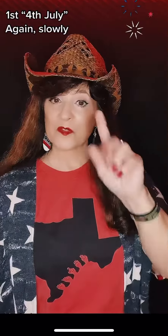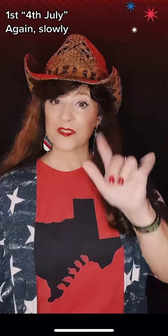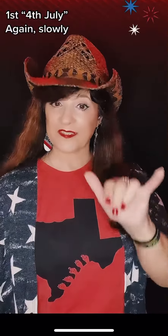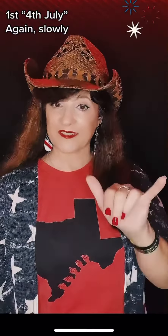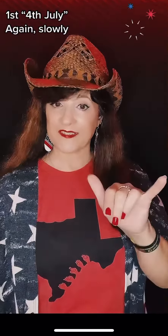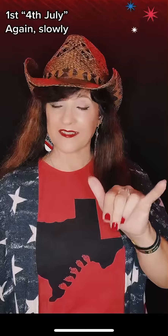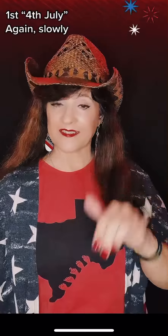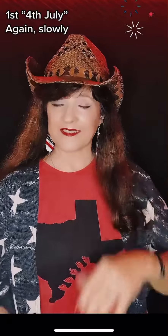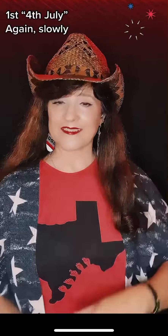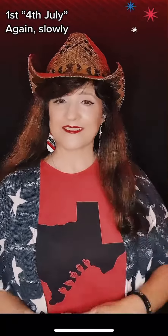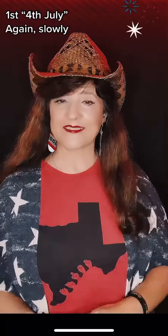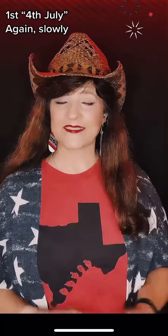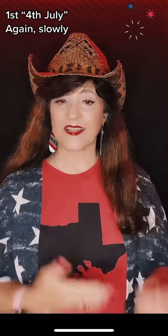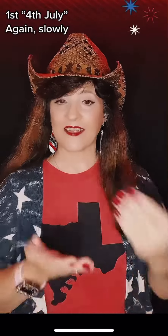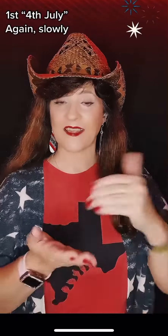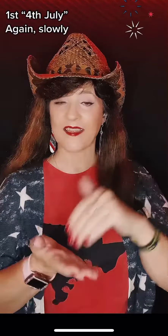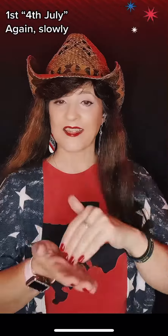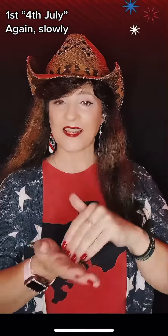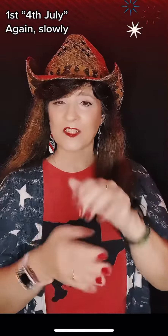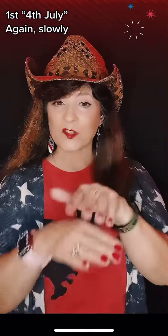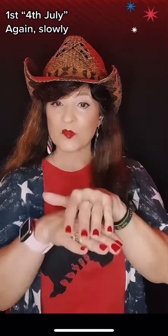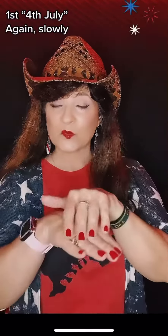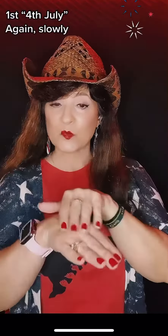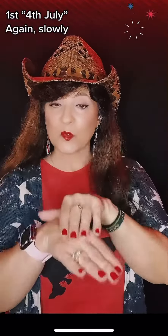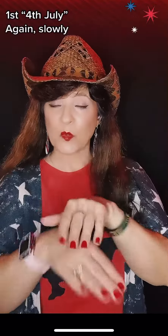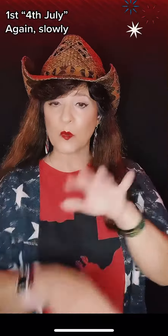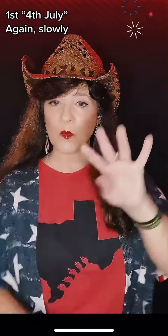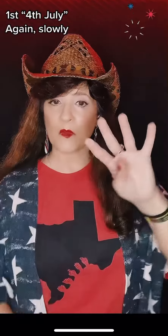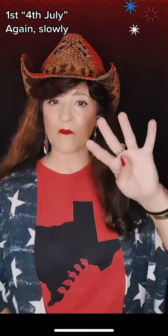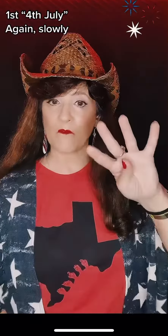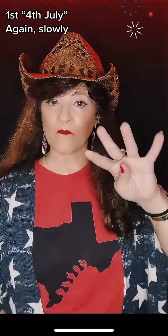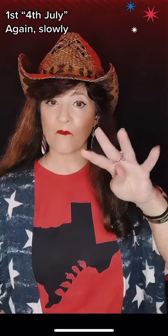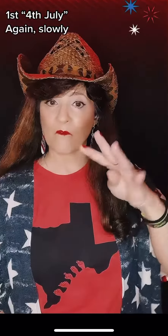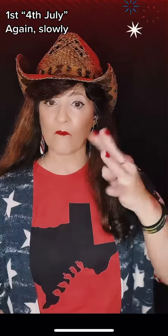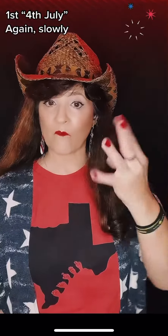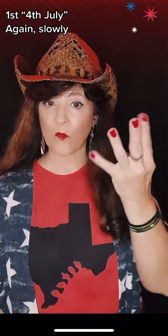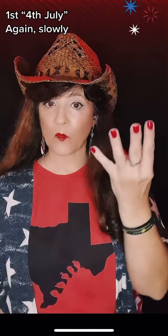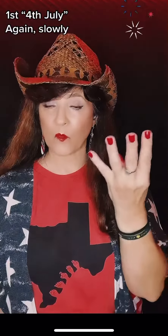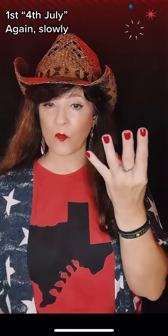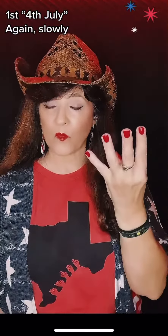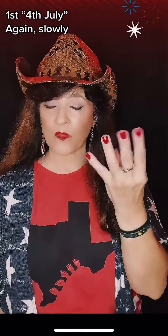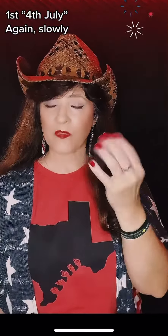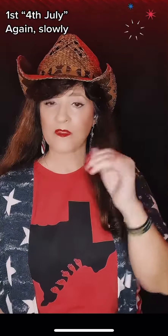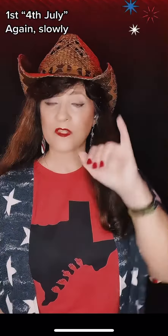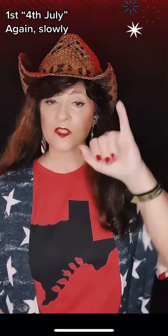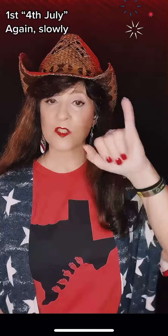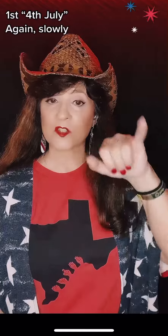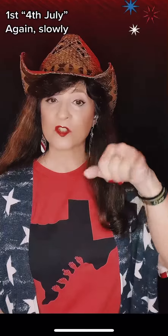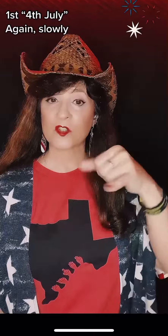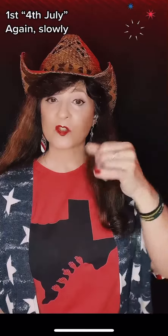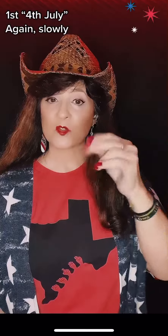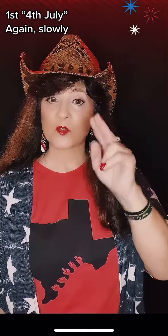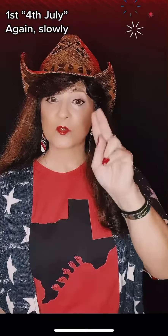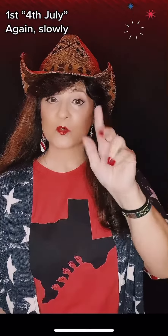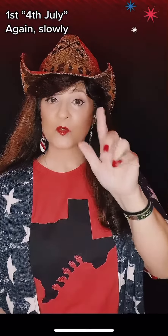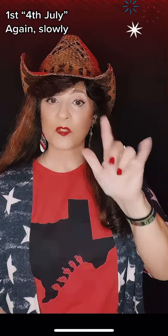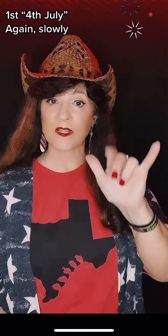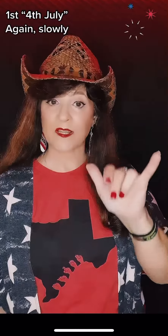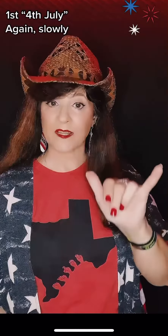up next to you when they met her still today. Cause there ain't no doubt I